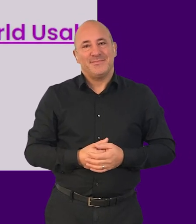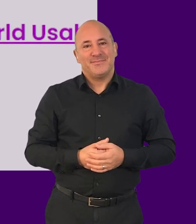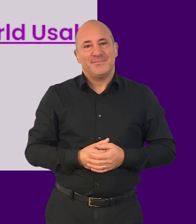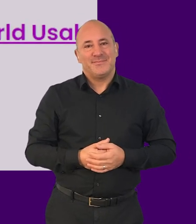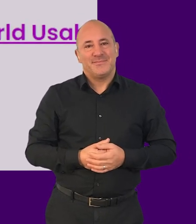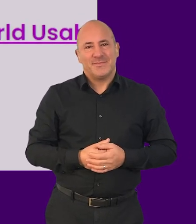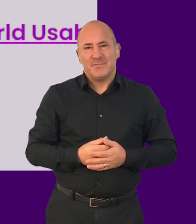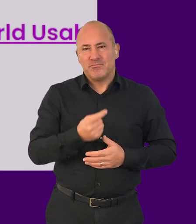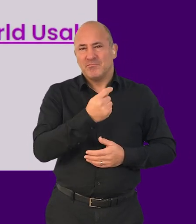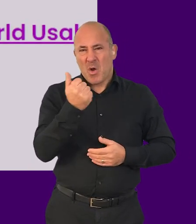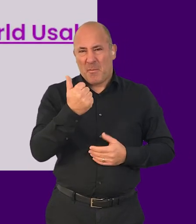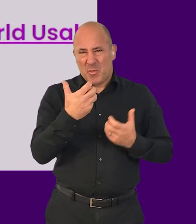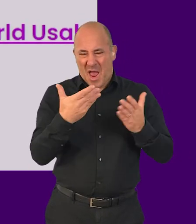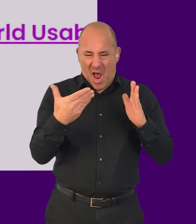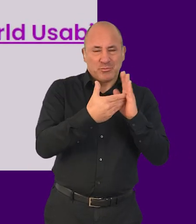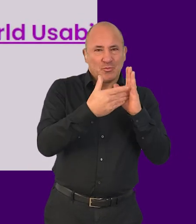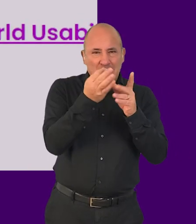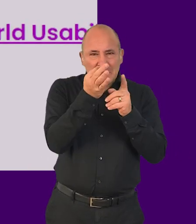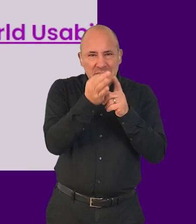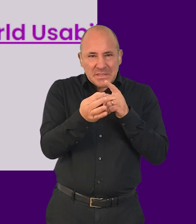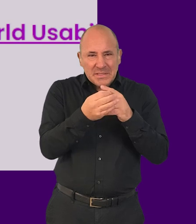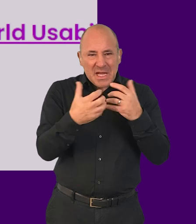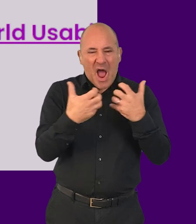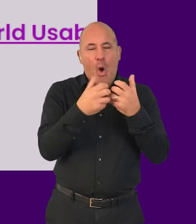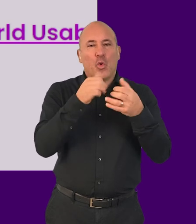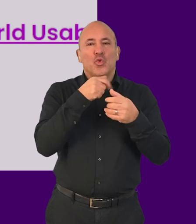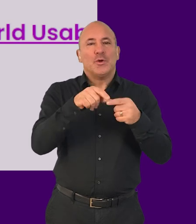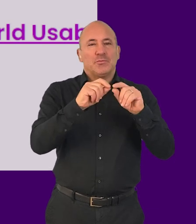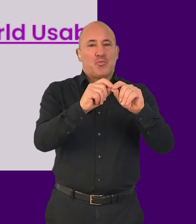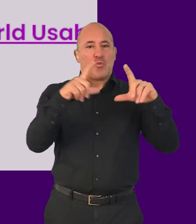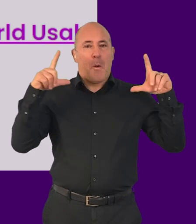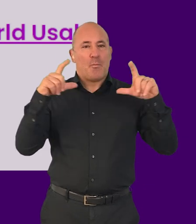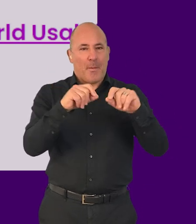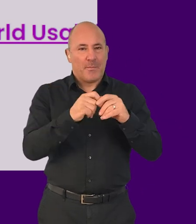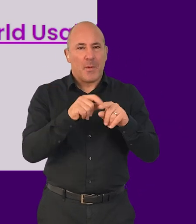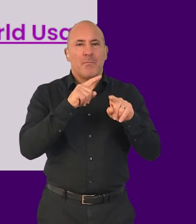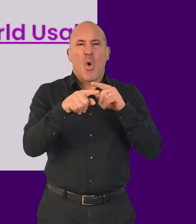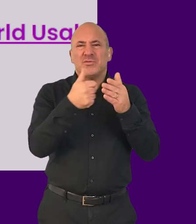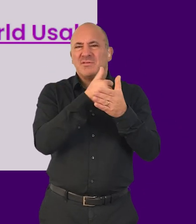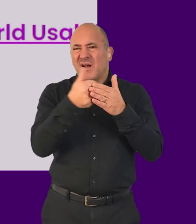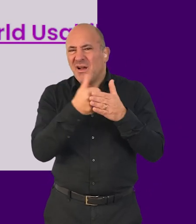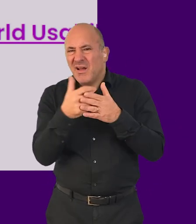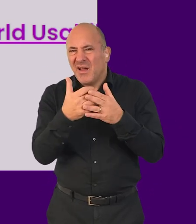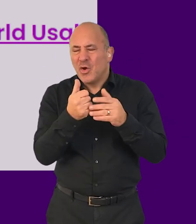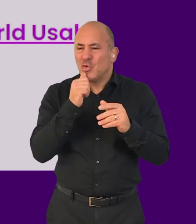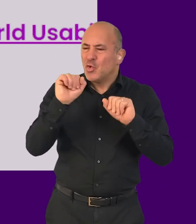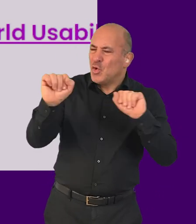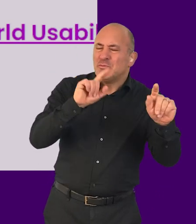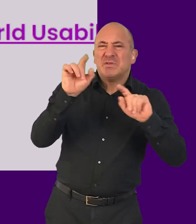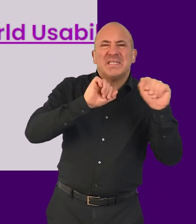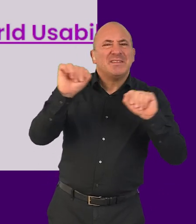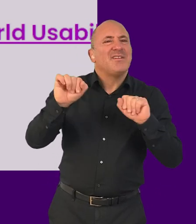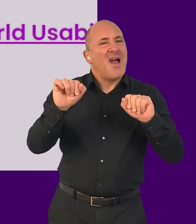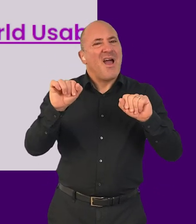These are some of the high-level details about screen magnification and common strategies that people browsing with screen magnification use.